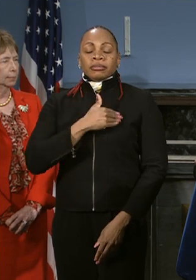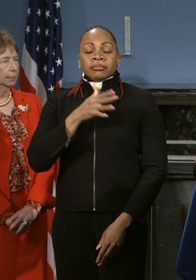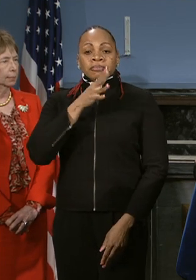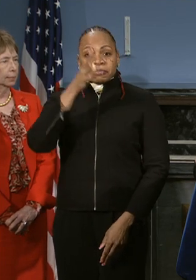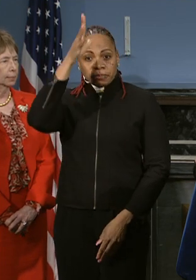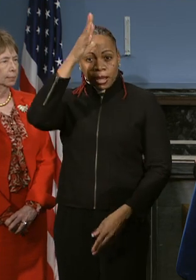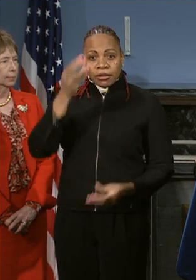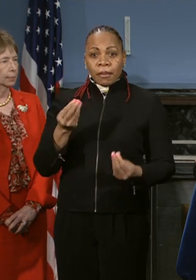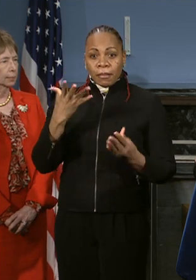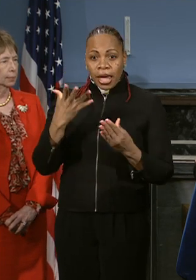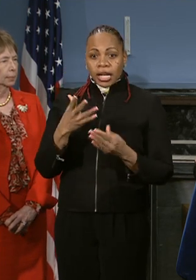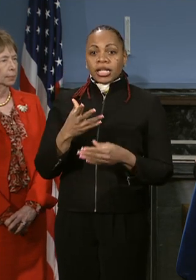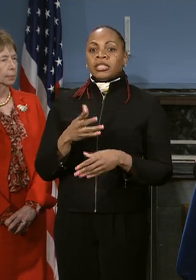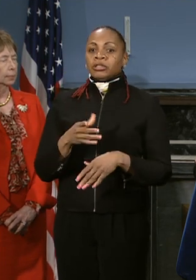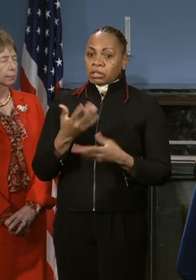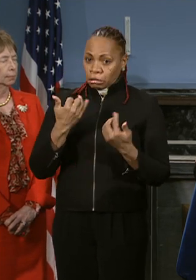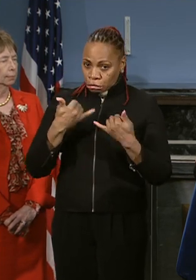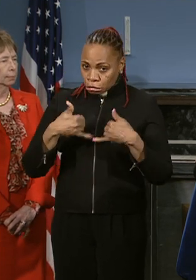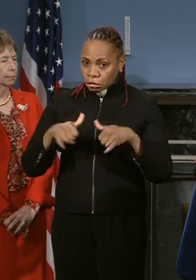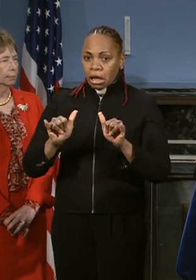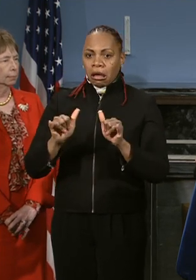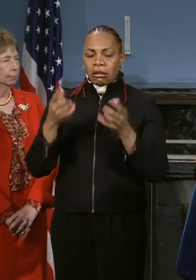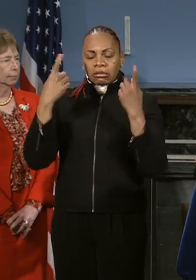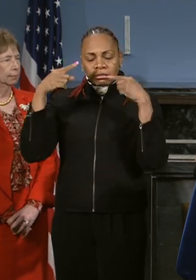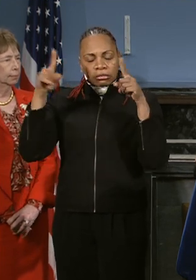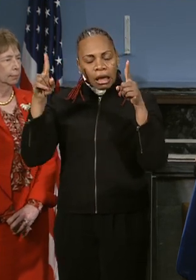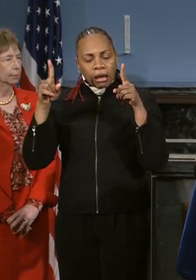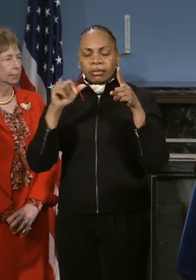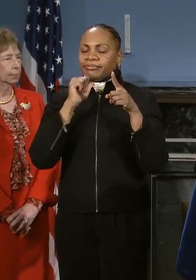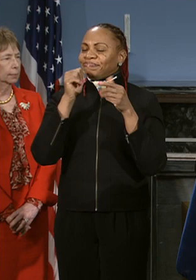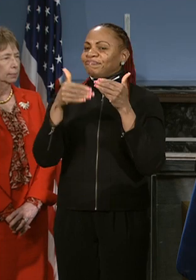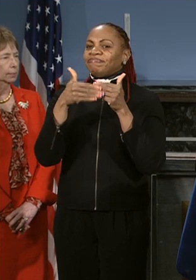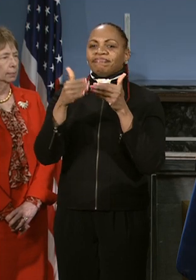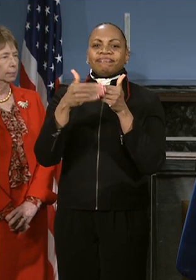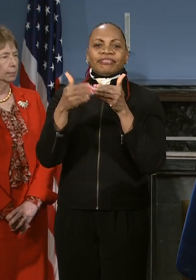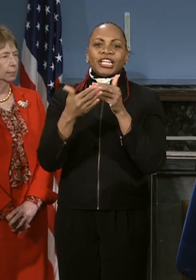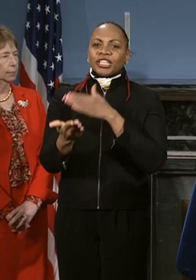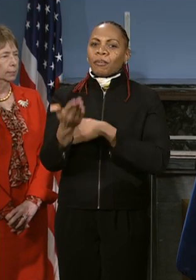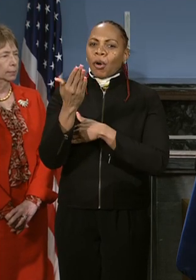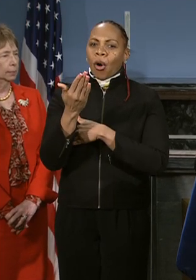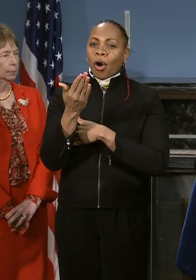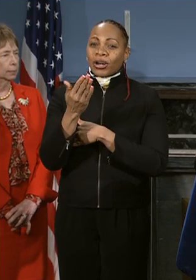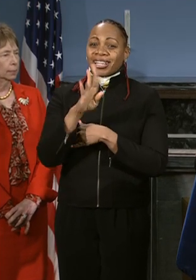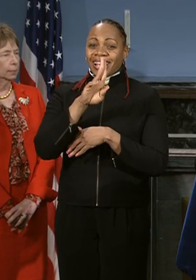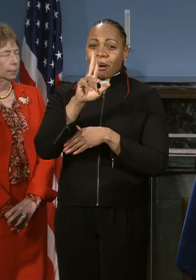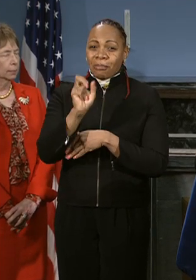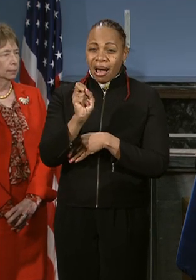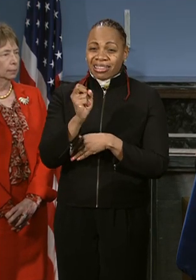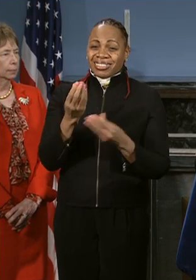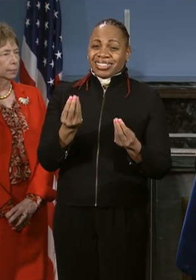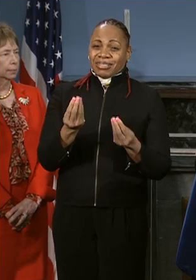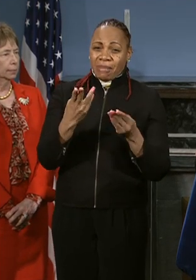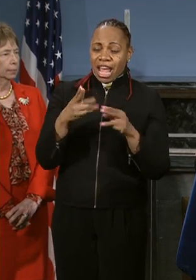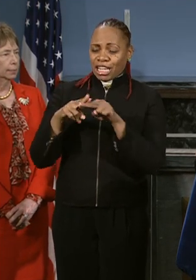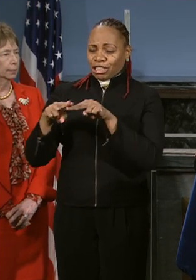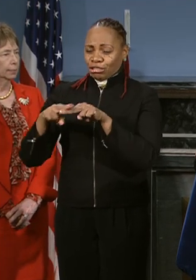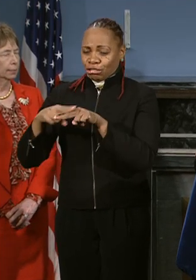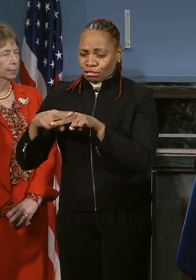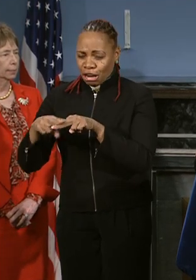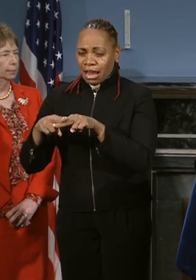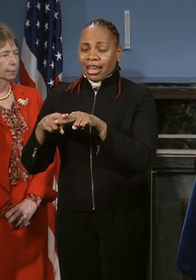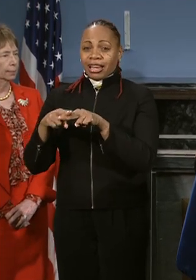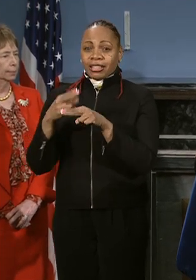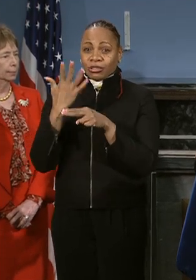able to surmount those difficult circumstances. It was not easy this morning. They had to take multiple buses or subways to get their children to school.